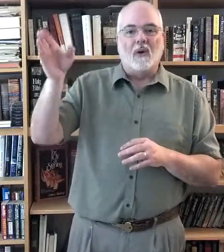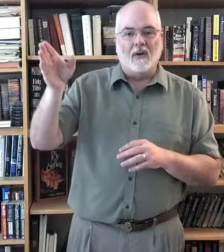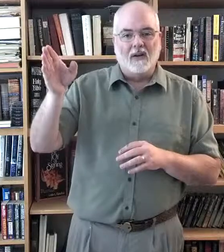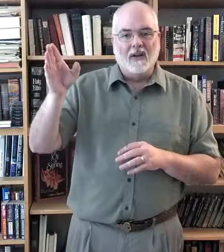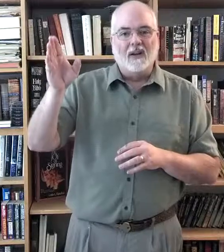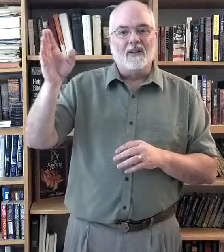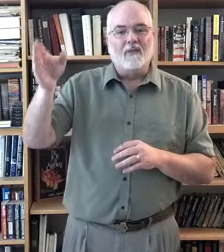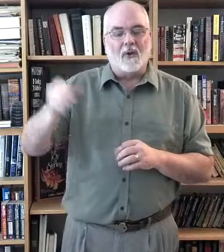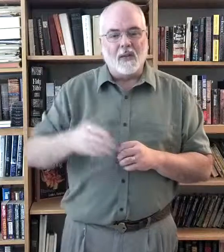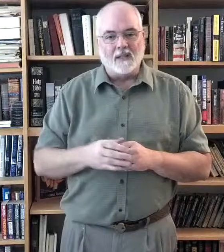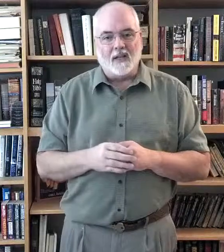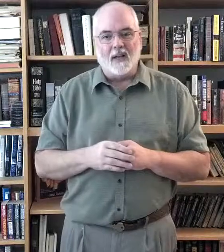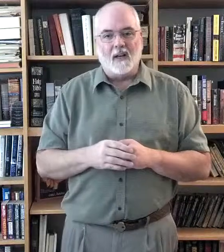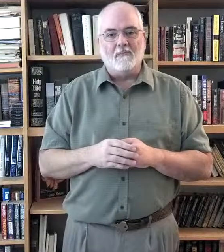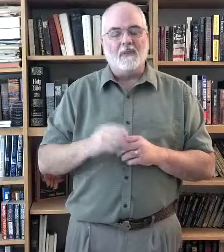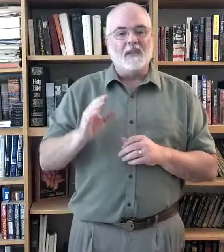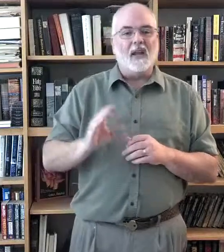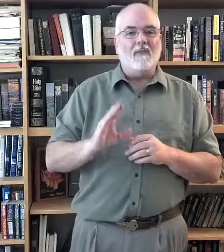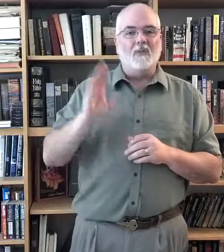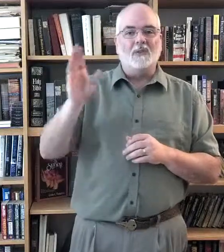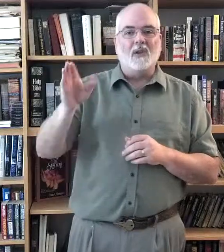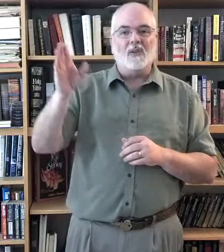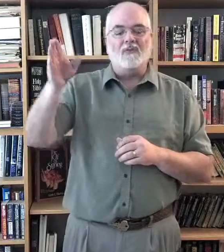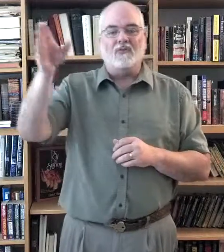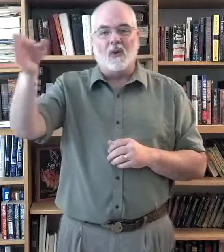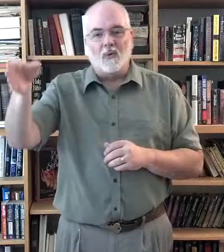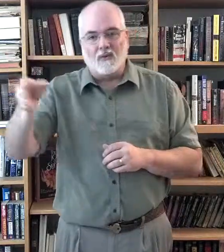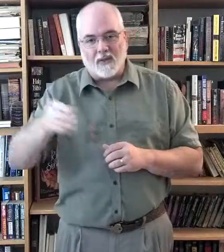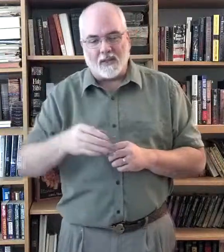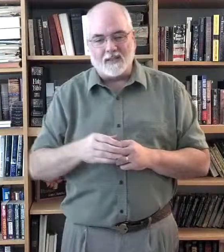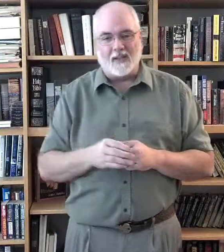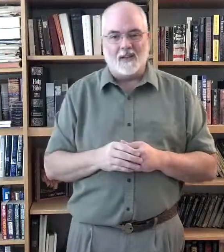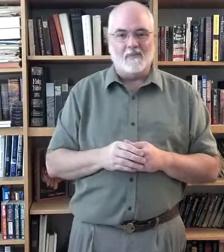for things to come. David was looking forward for things to come.